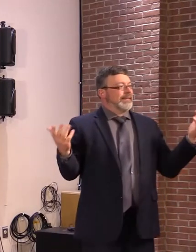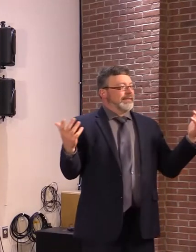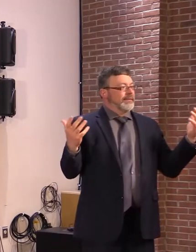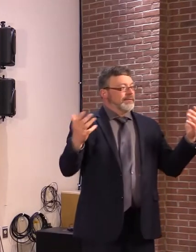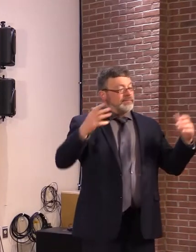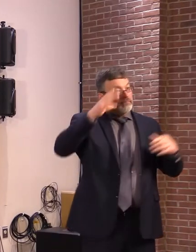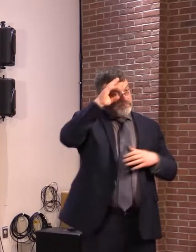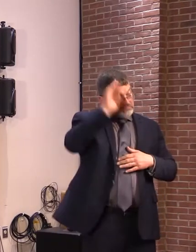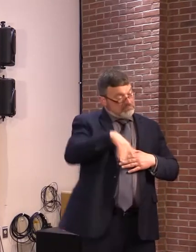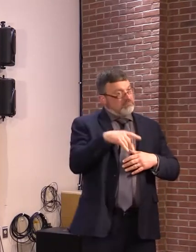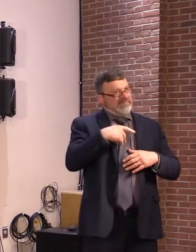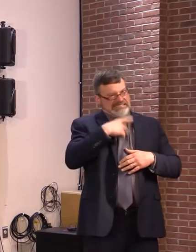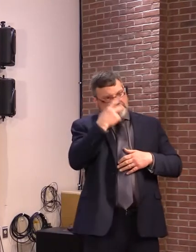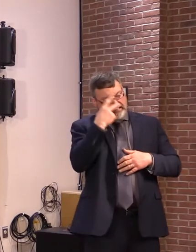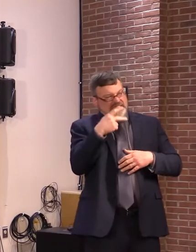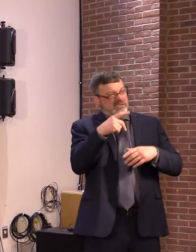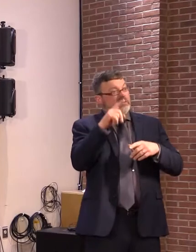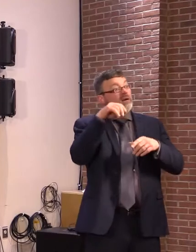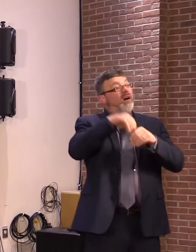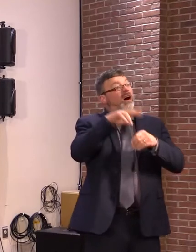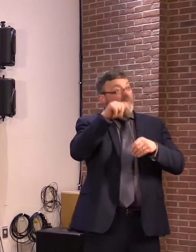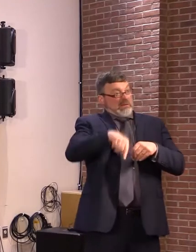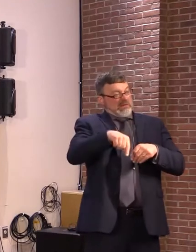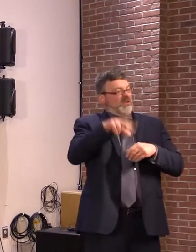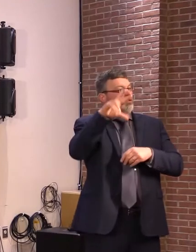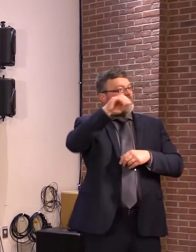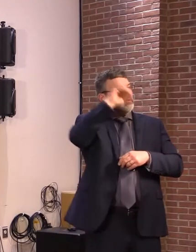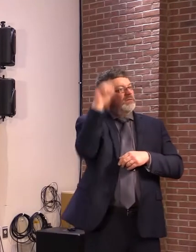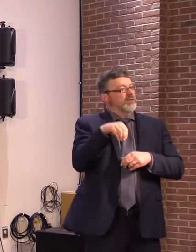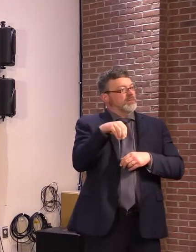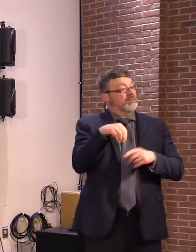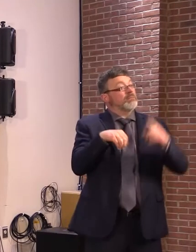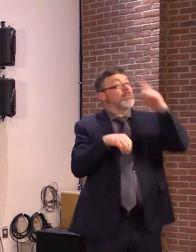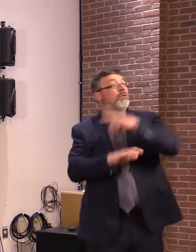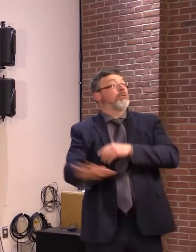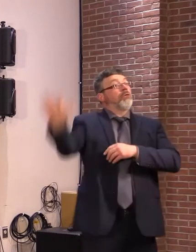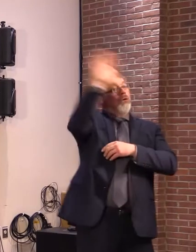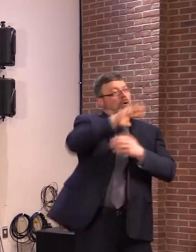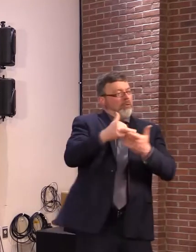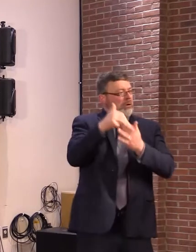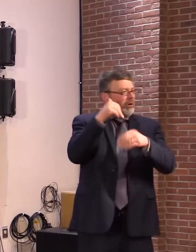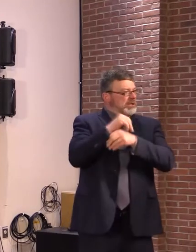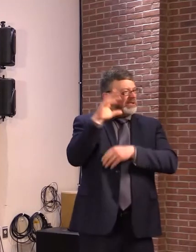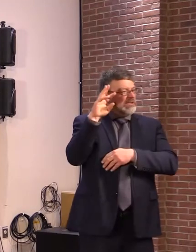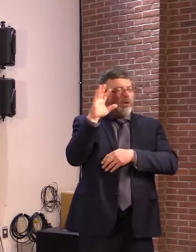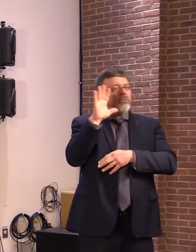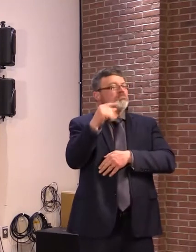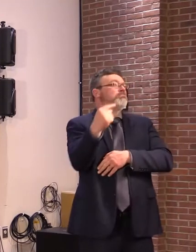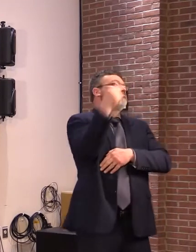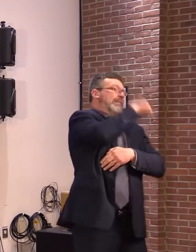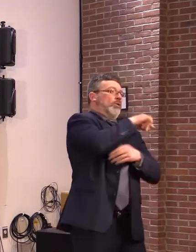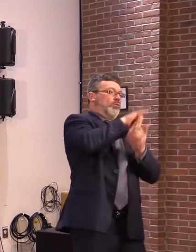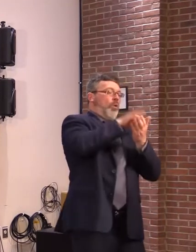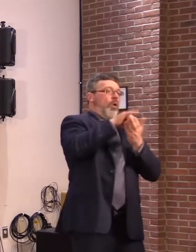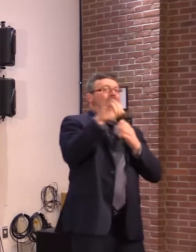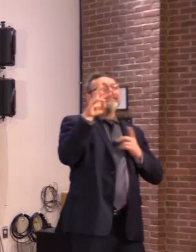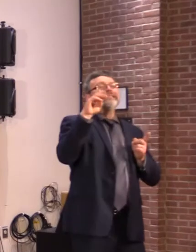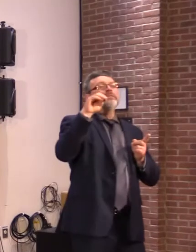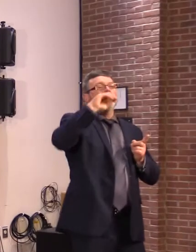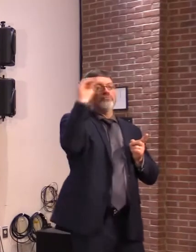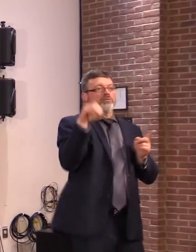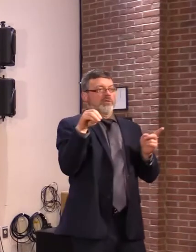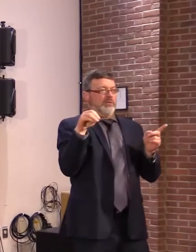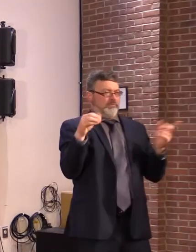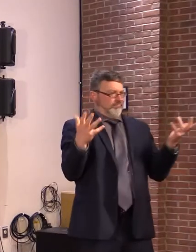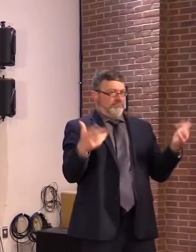England, we estimate, and more than 60% of cases in upstate New York. This newest variant